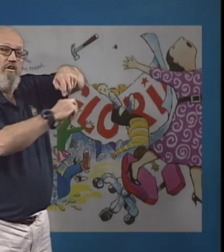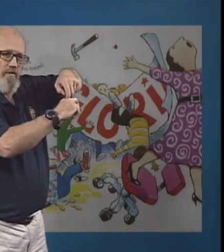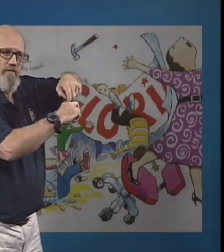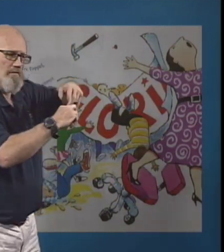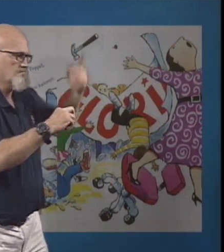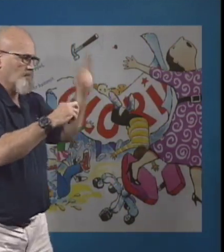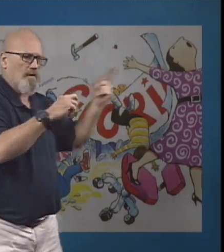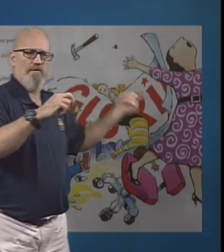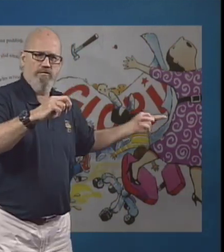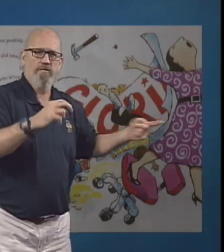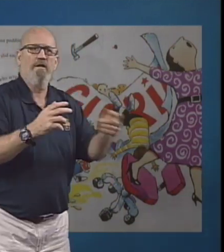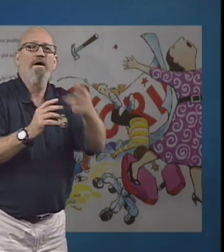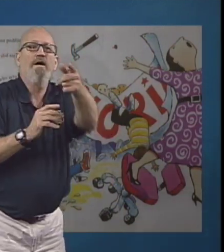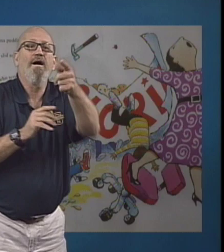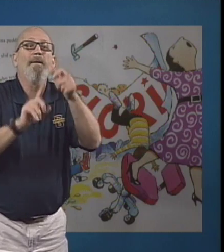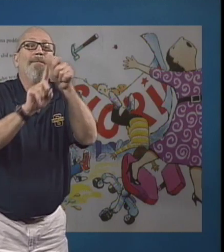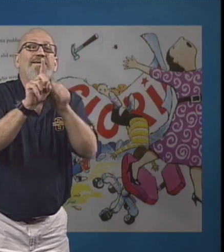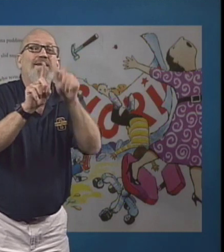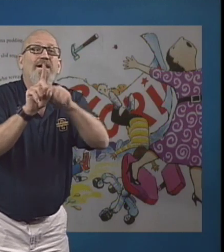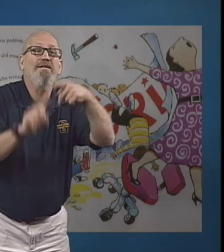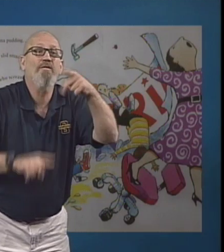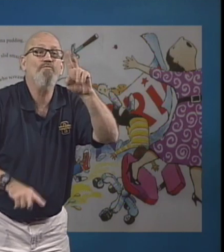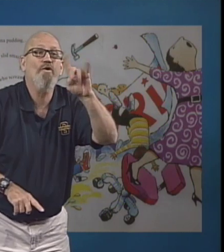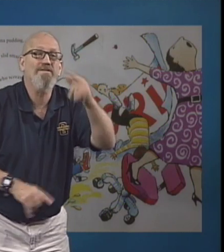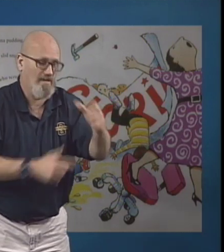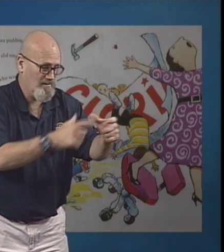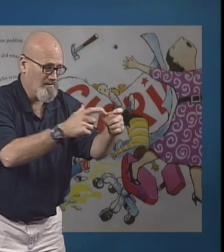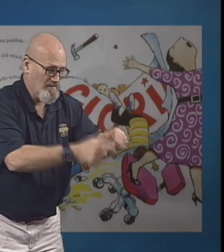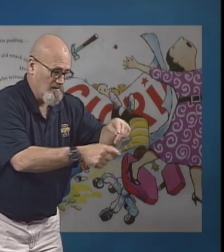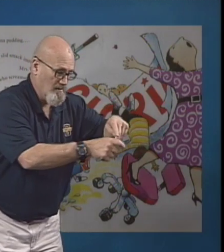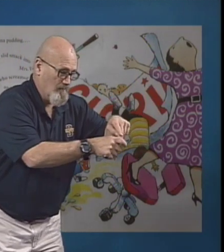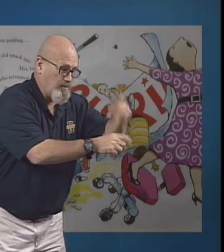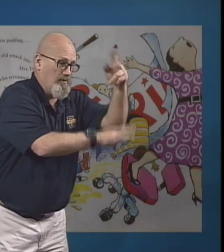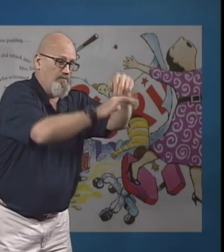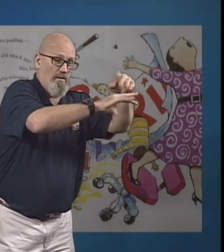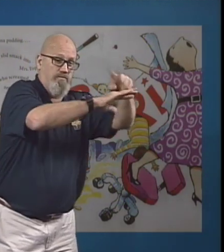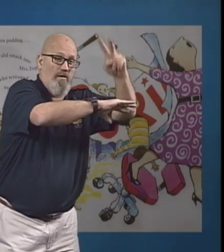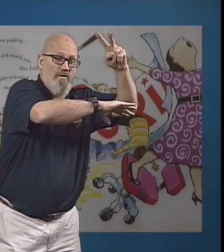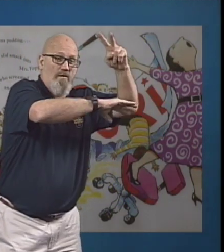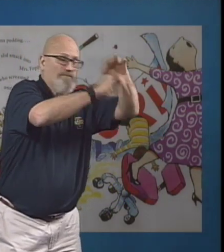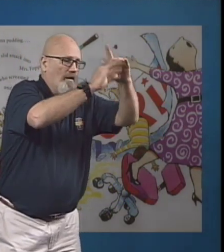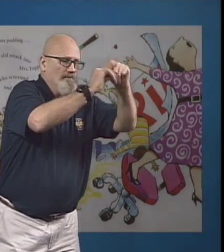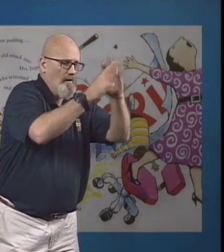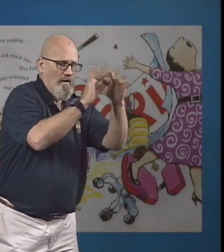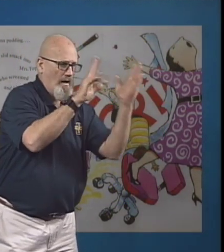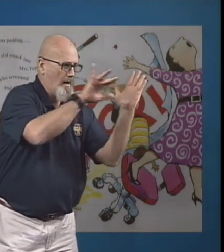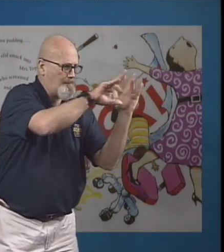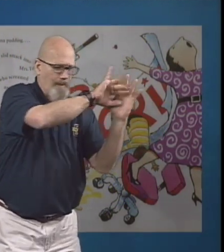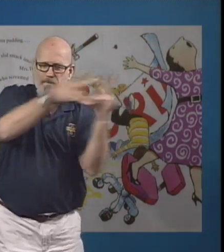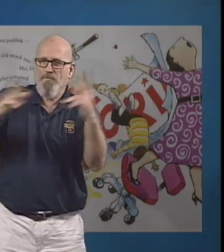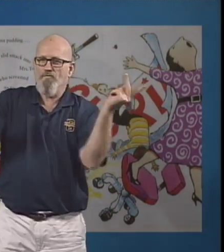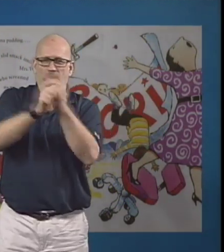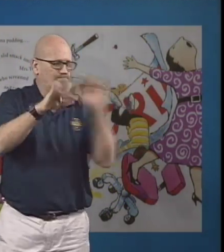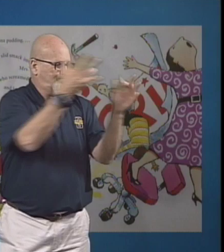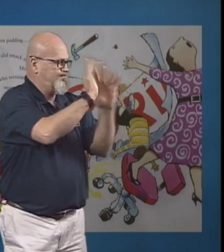It started with a puddle of banana pudding. And look, the teacher's on the swivel chair. Splat! Splatter!